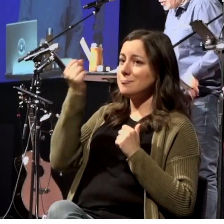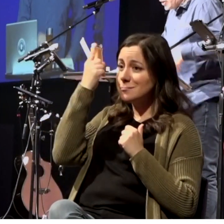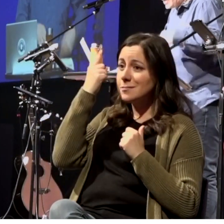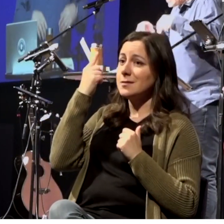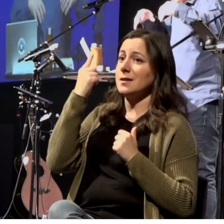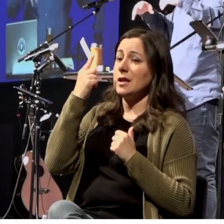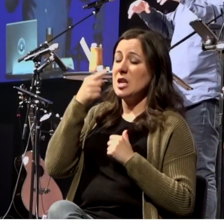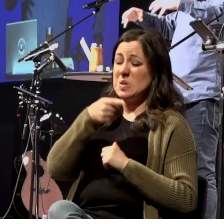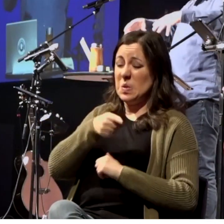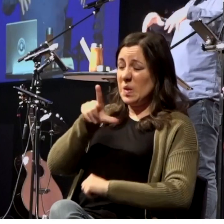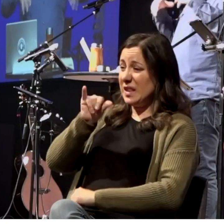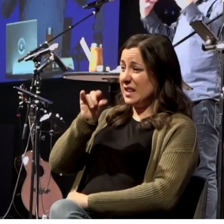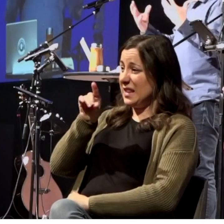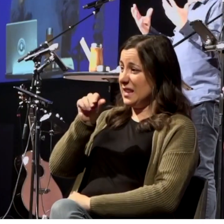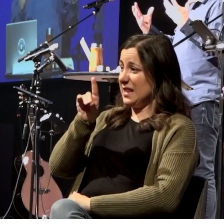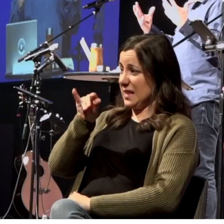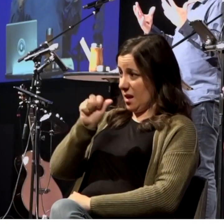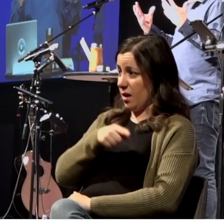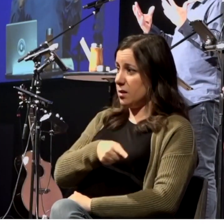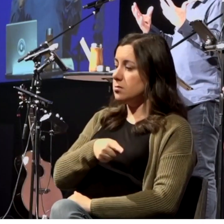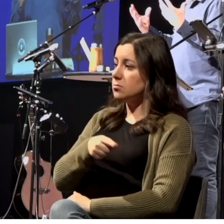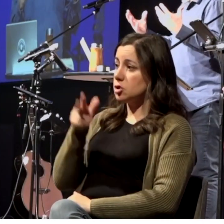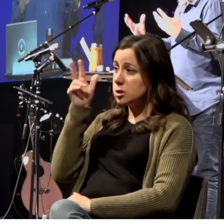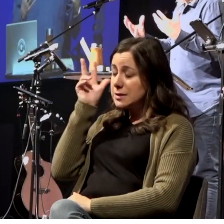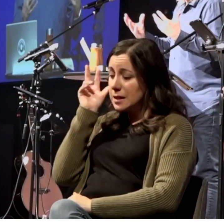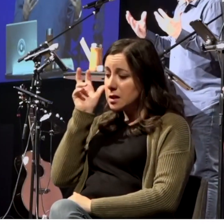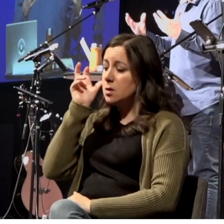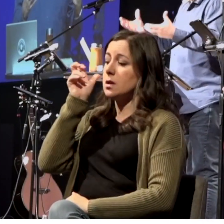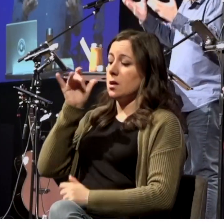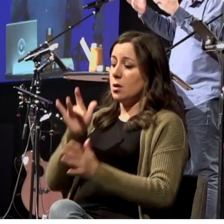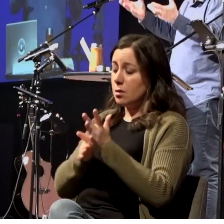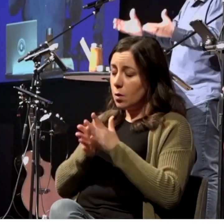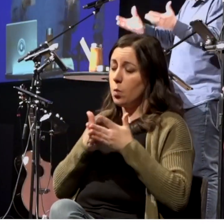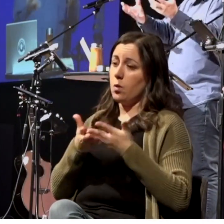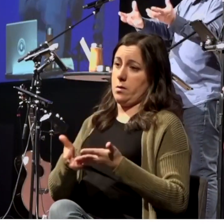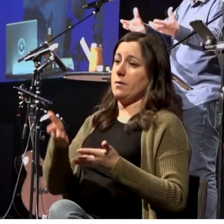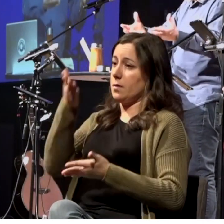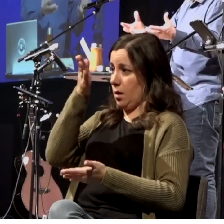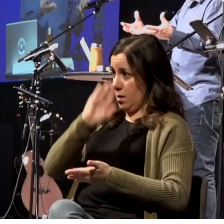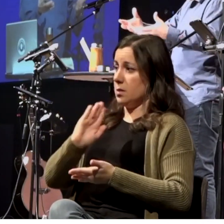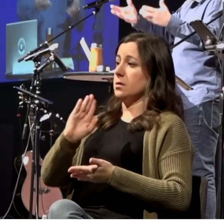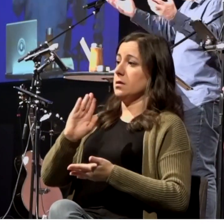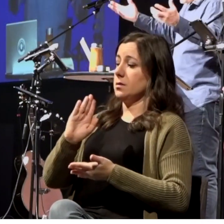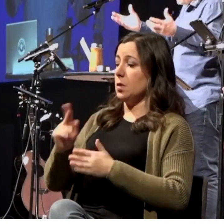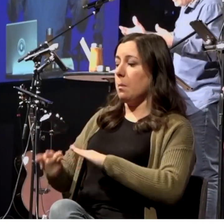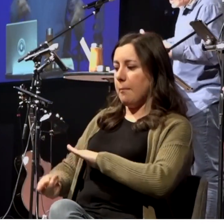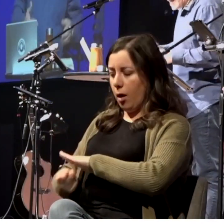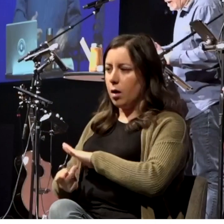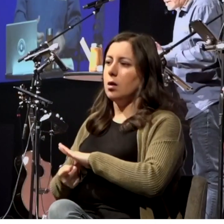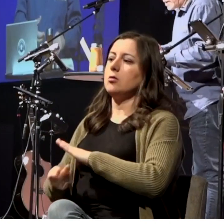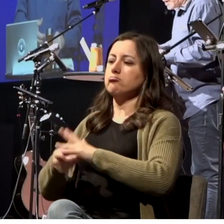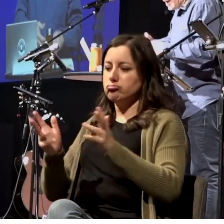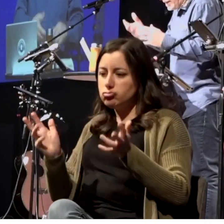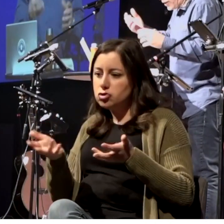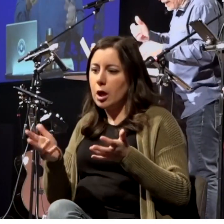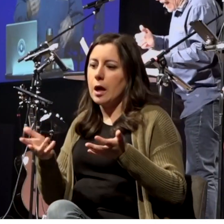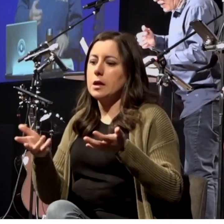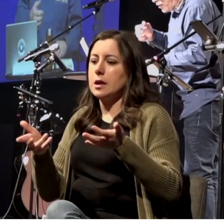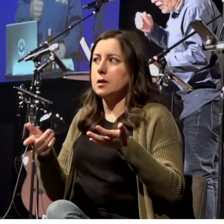she's hearing the word of God. And so this is what Paul was speaking about with those gals that are gathered.